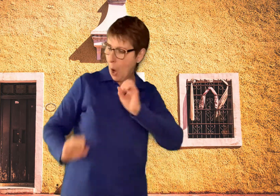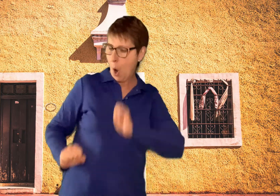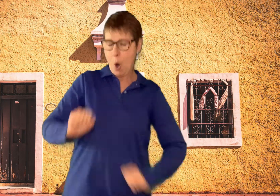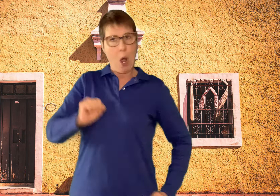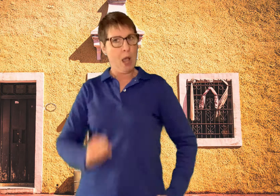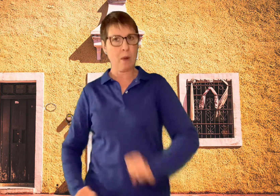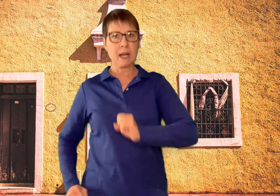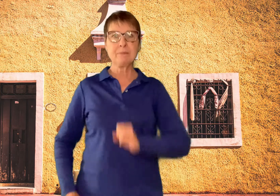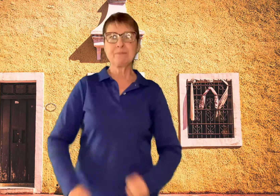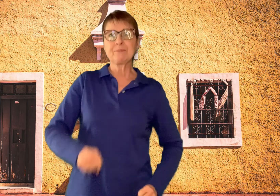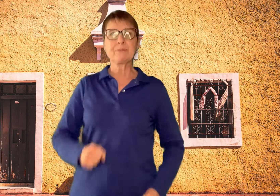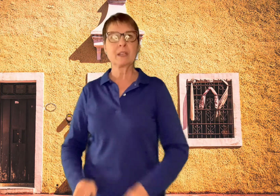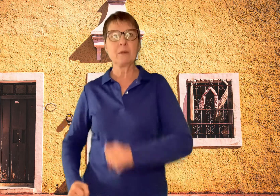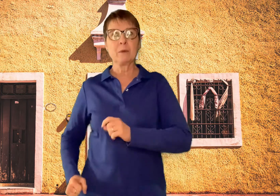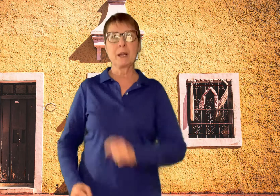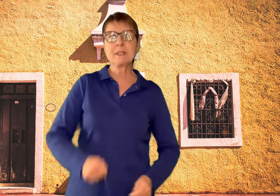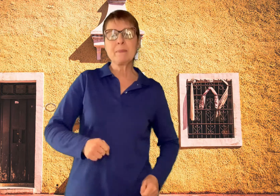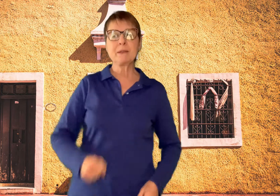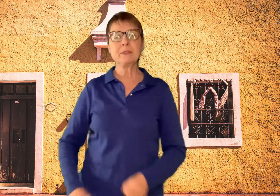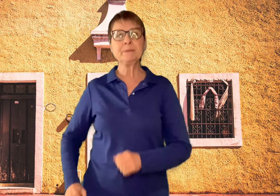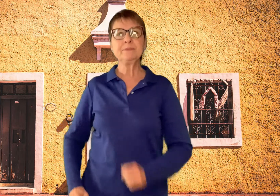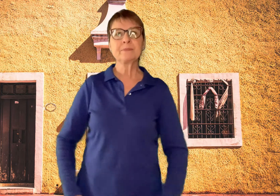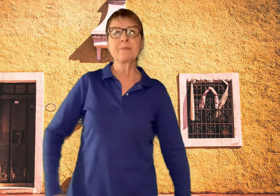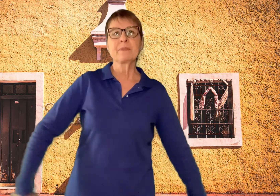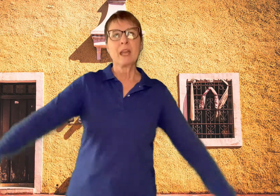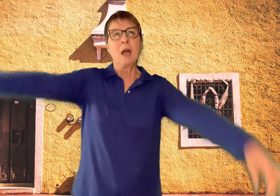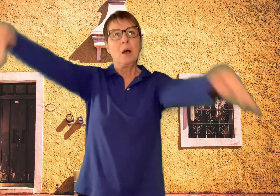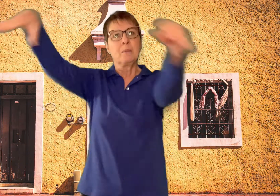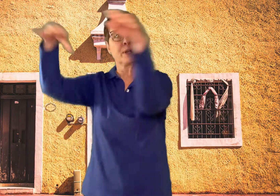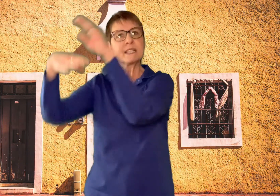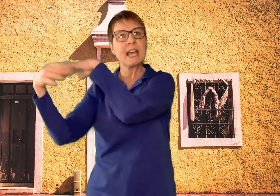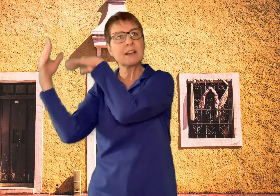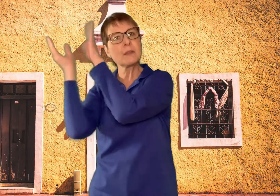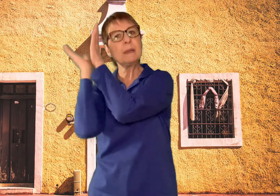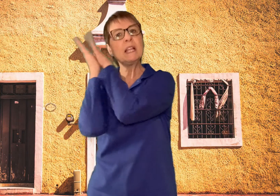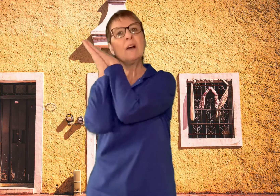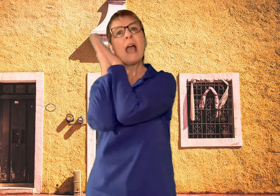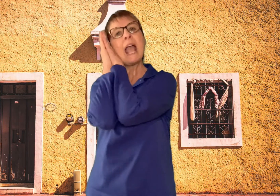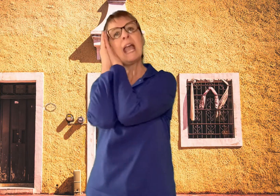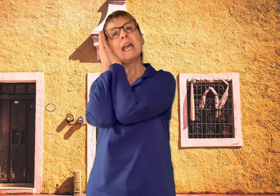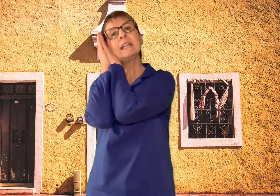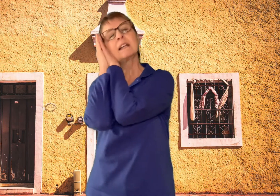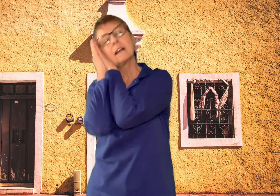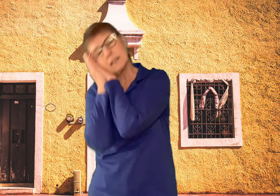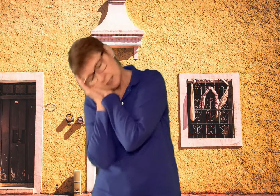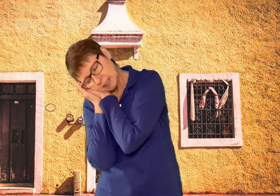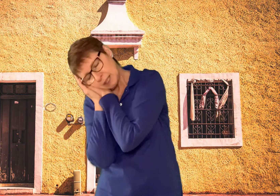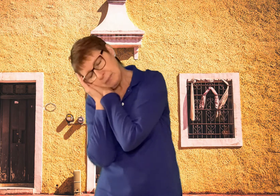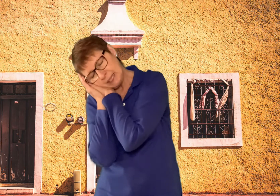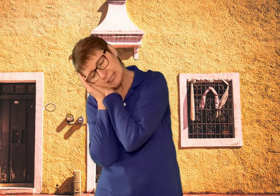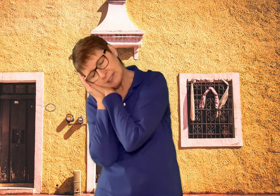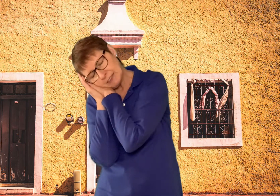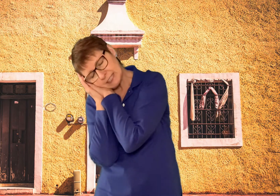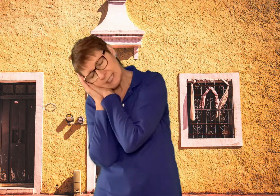he went up, went up to the bedroom, put his head on the pillow and immediately fell asleep.